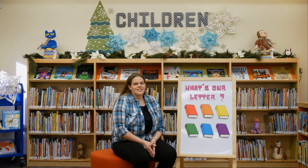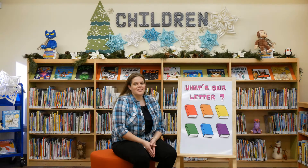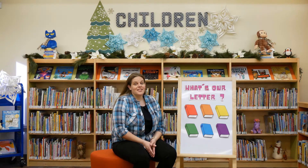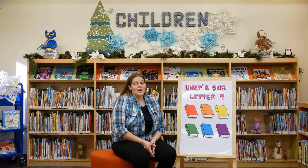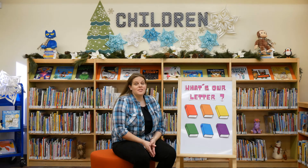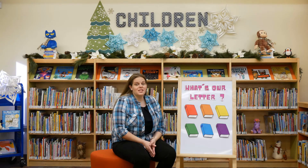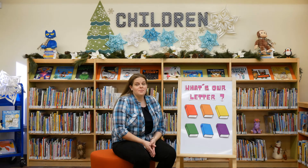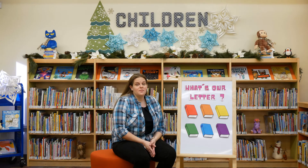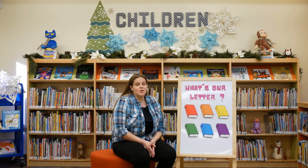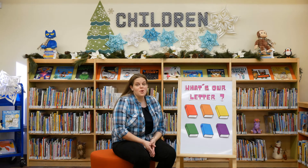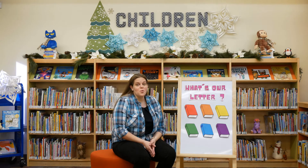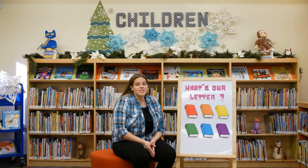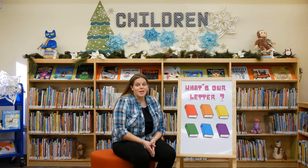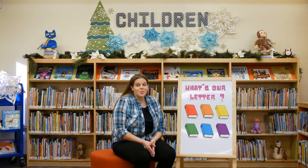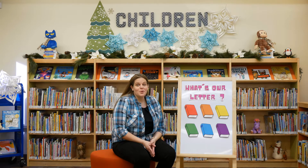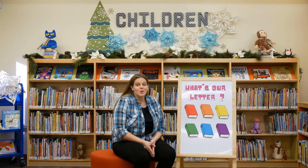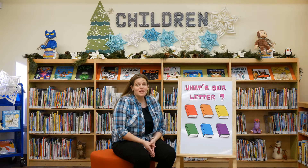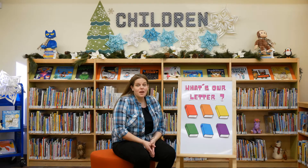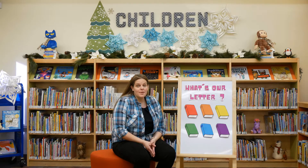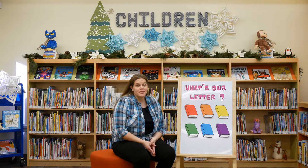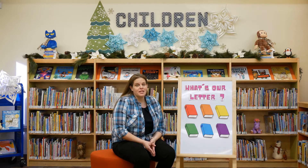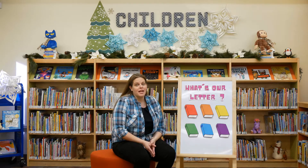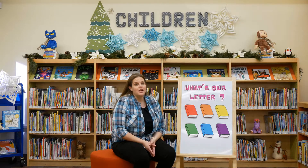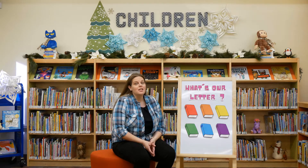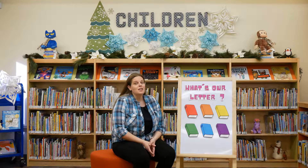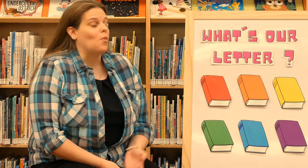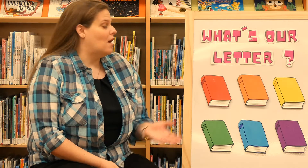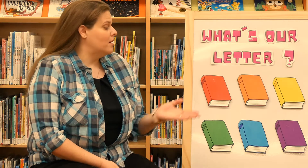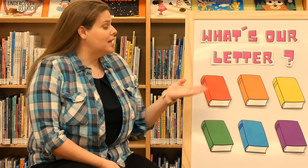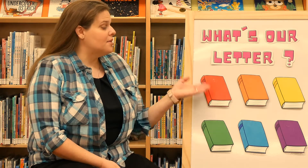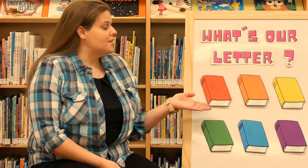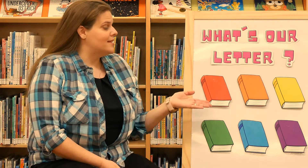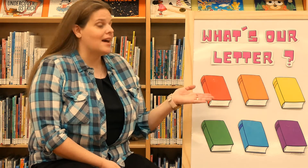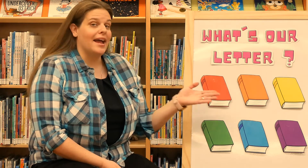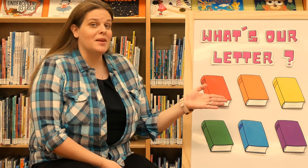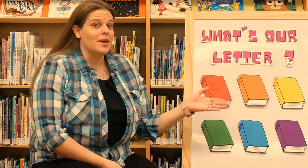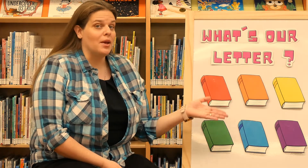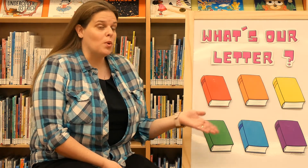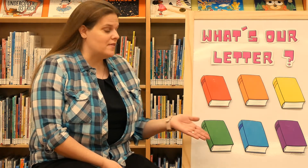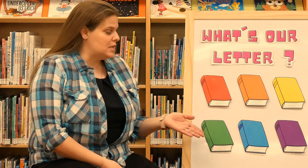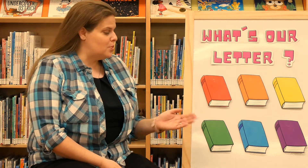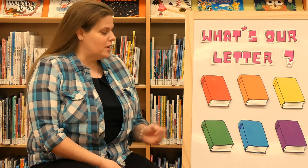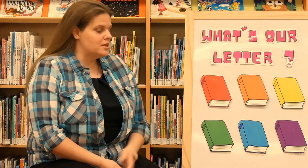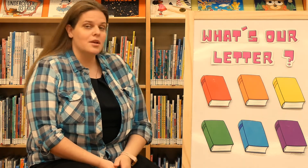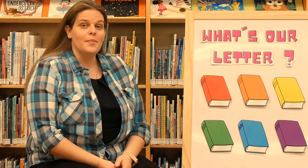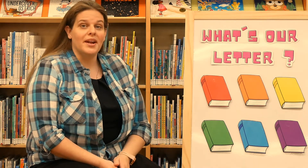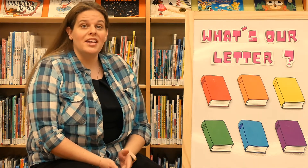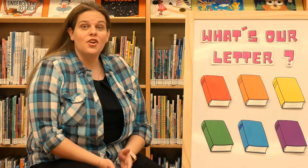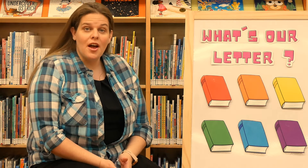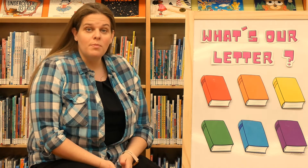Now it's time to figure out which letter we're going to be talking about today. Well, our letter is hiding behind one of these books, but I need your help